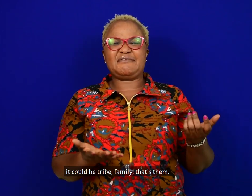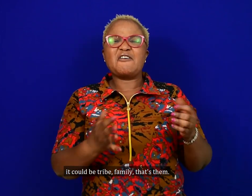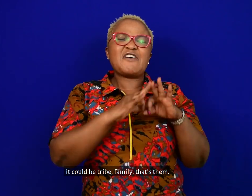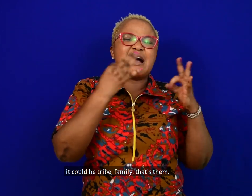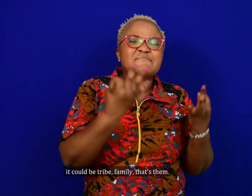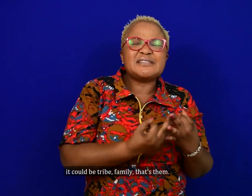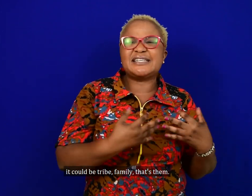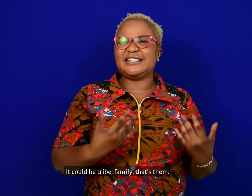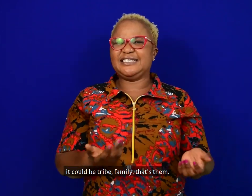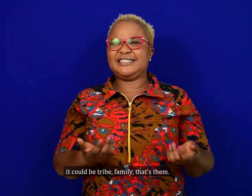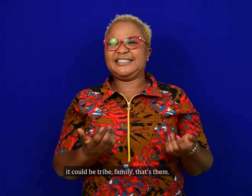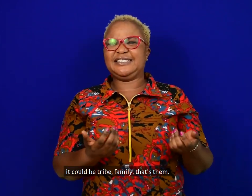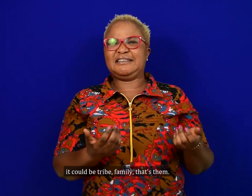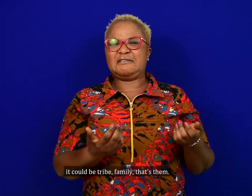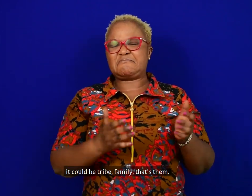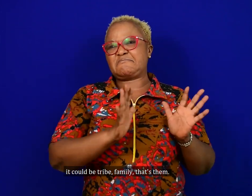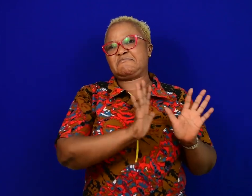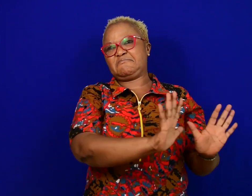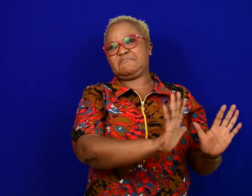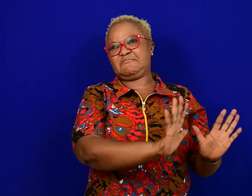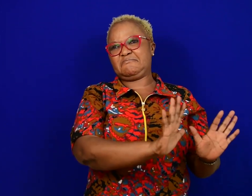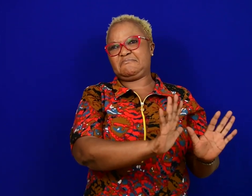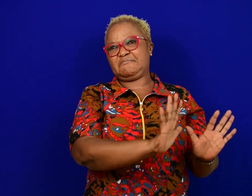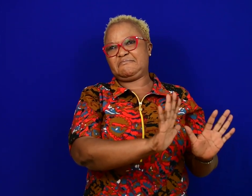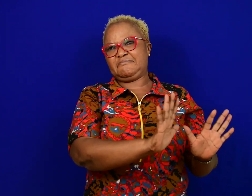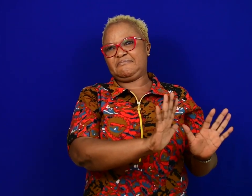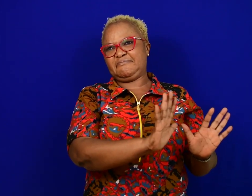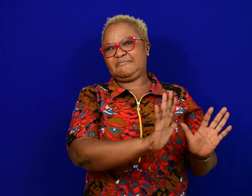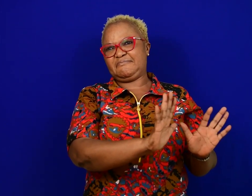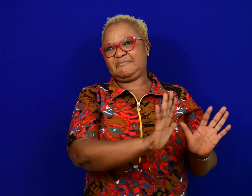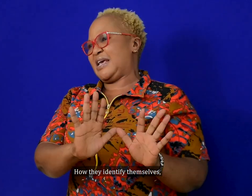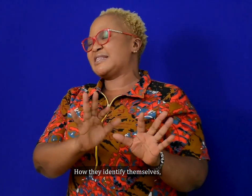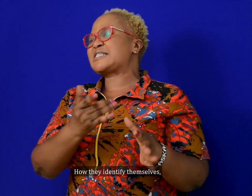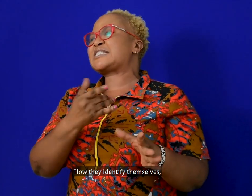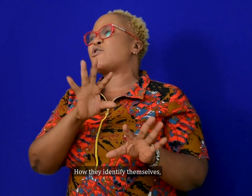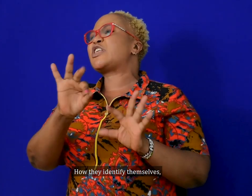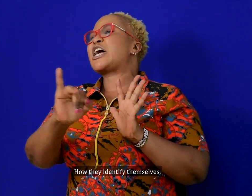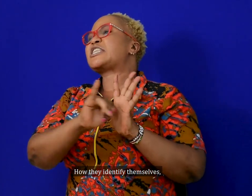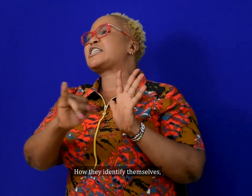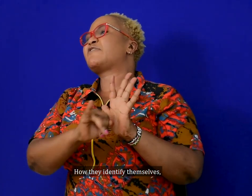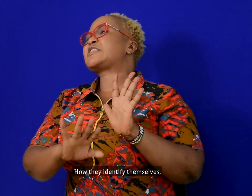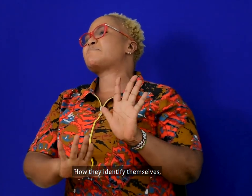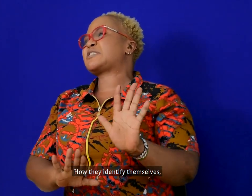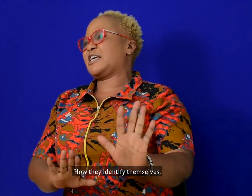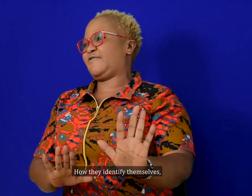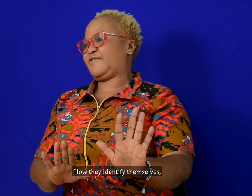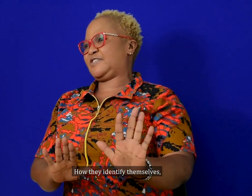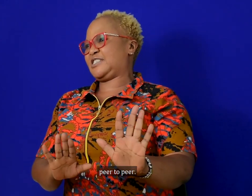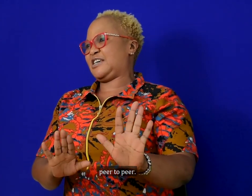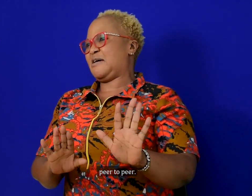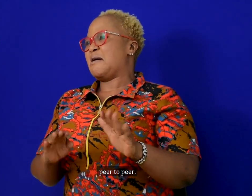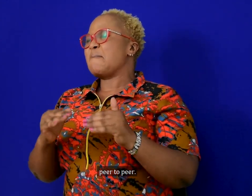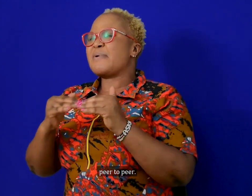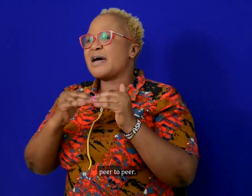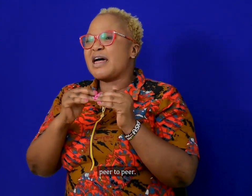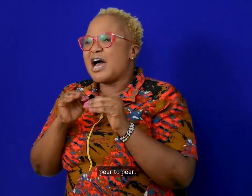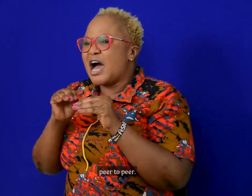family, that's them. How they identify themselves. It could be peer-to-peer.